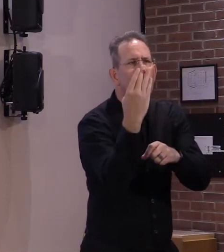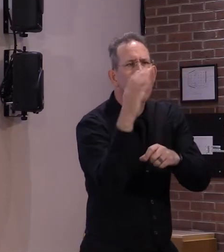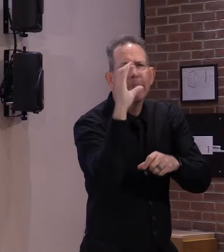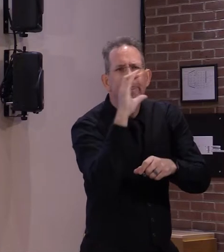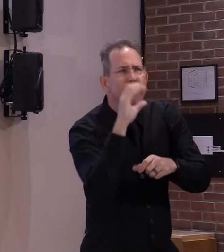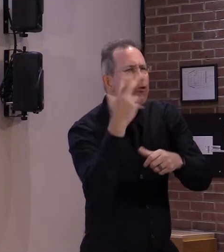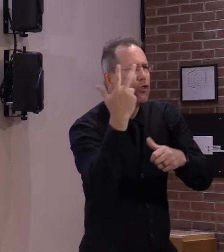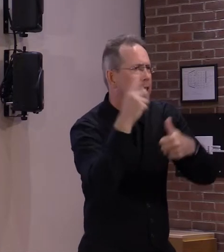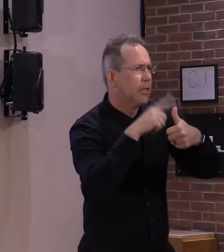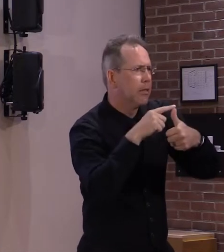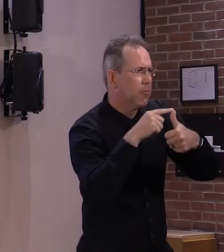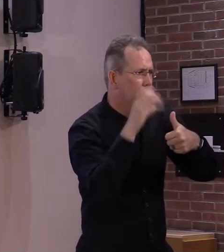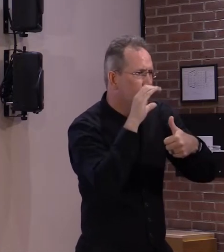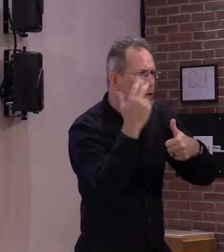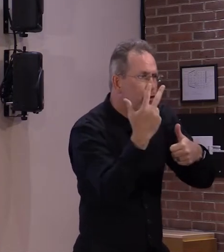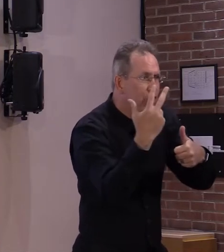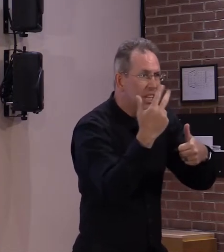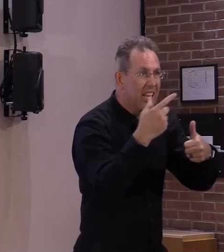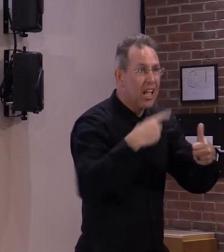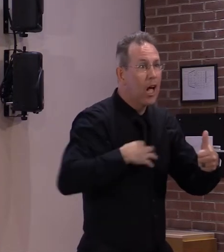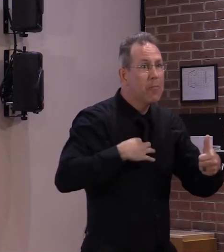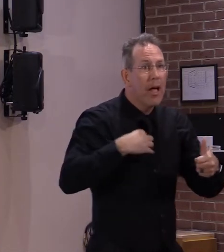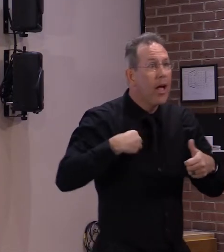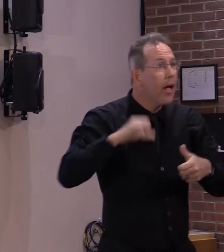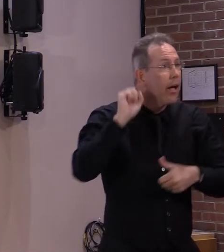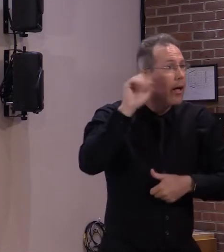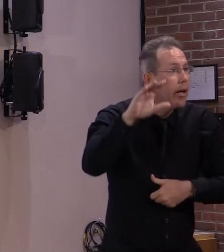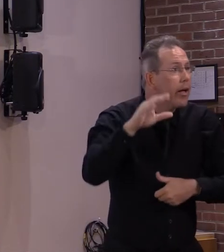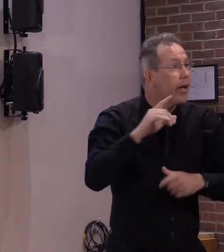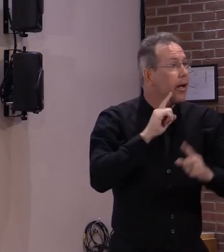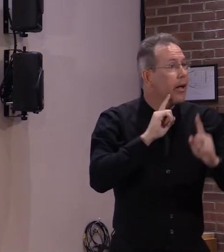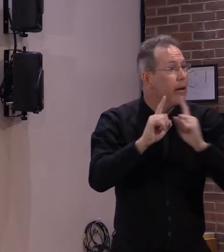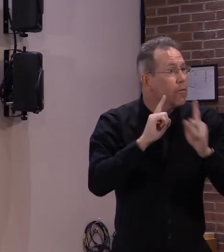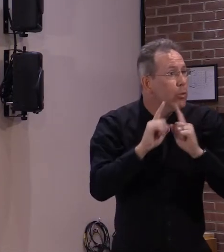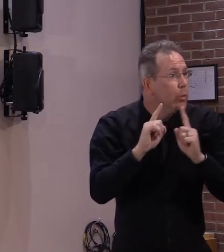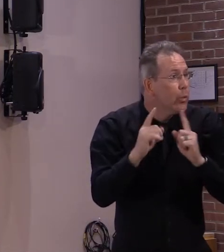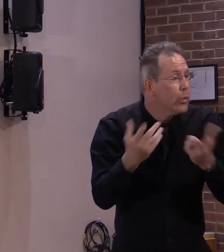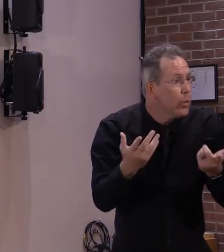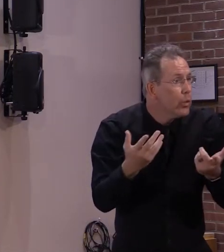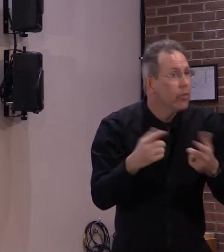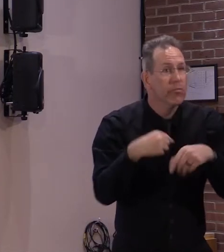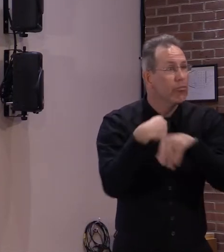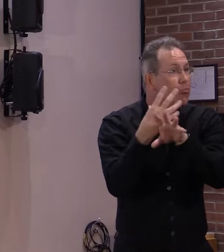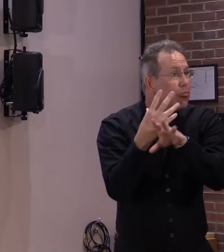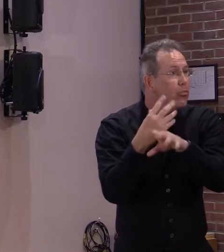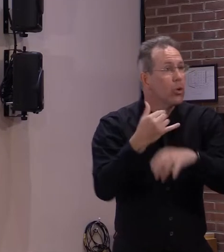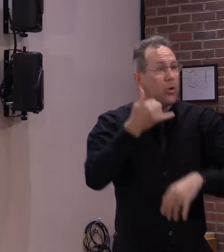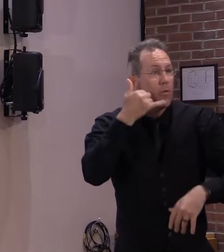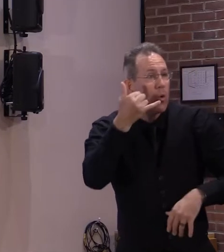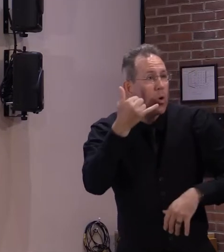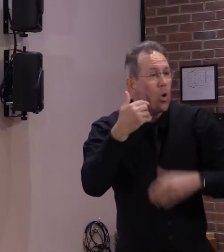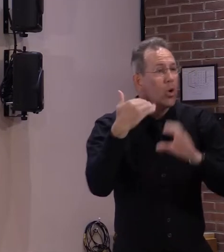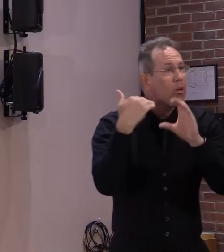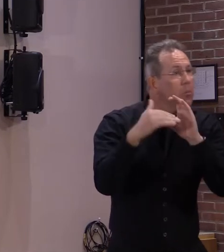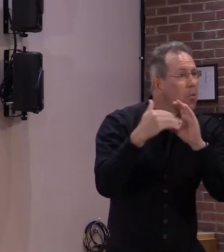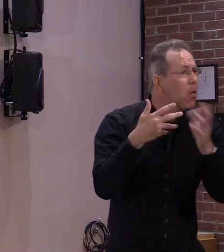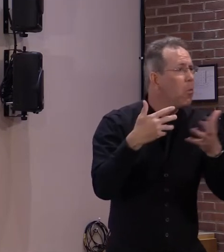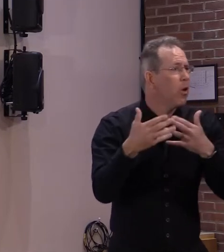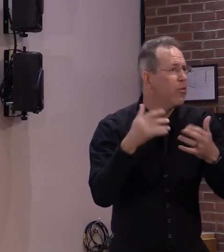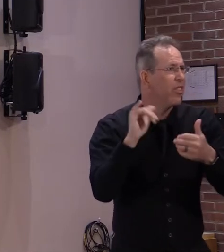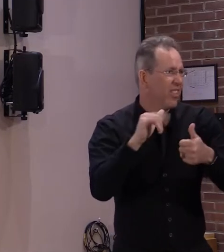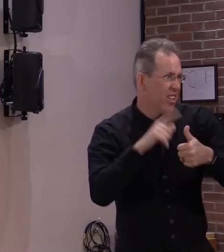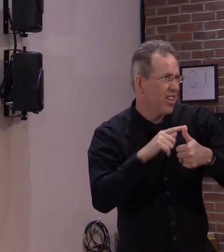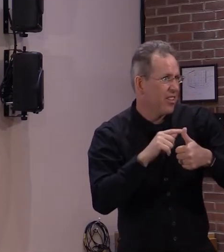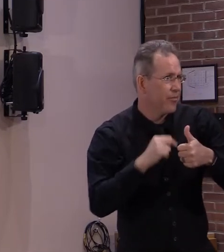or a formal request or interview for employment. Because of COVID, business outreach can be done by phone or email, and